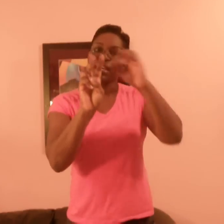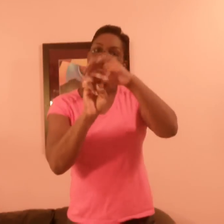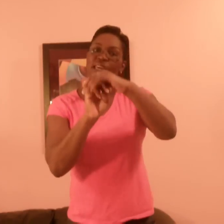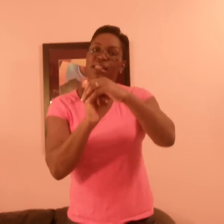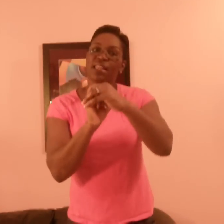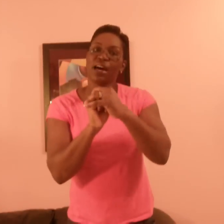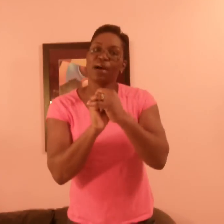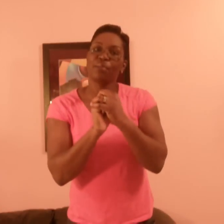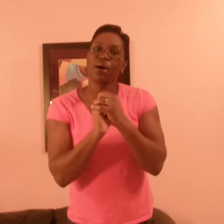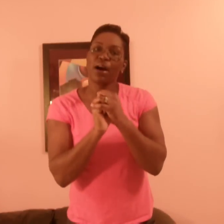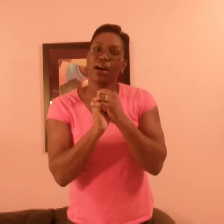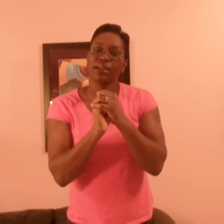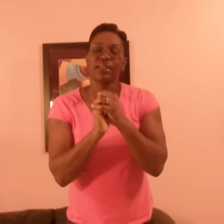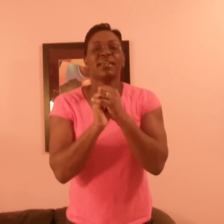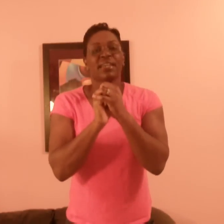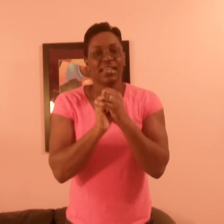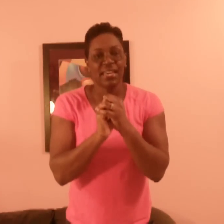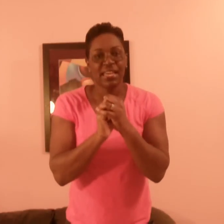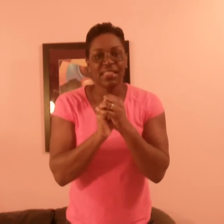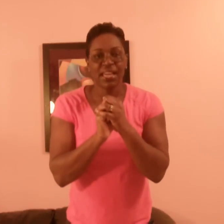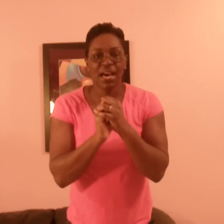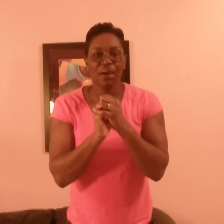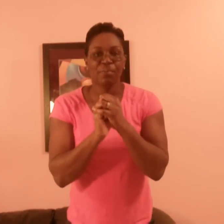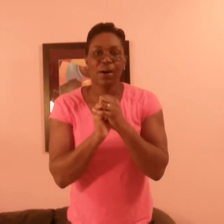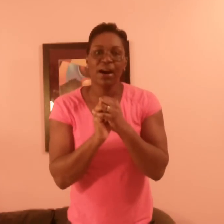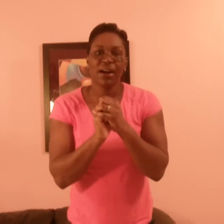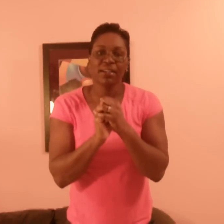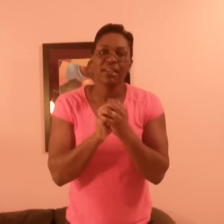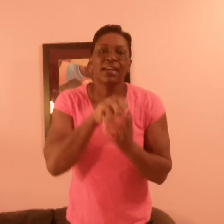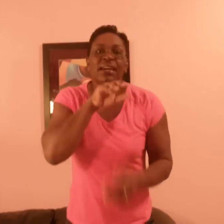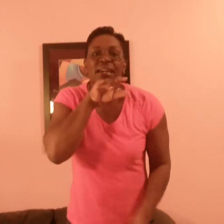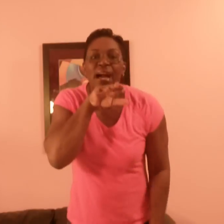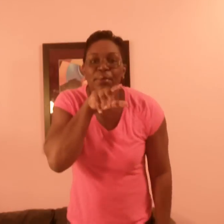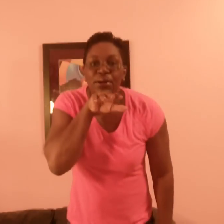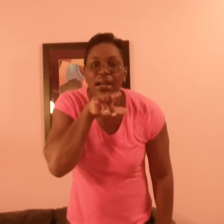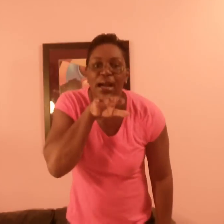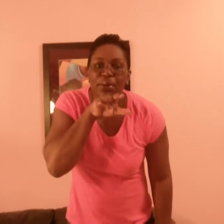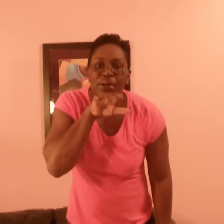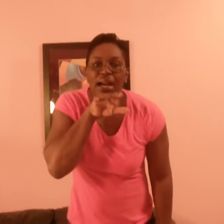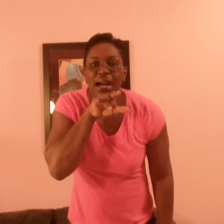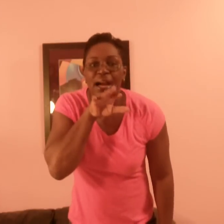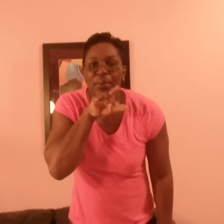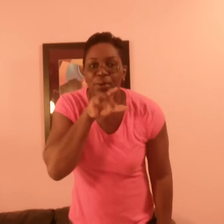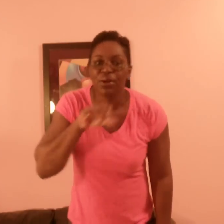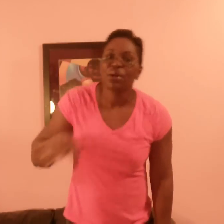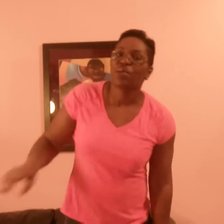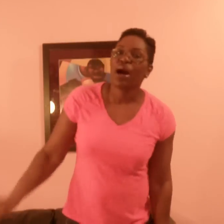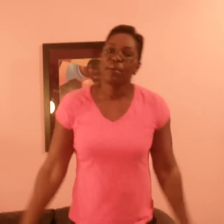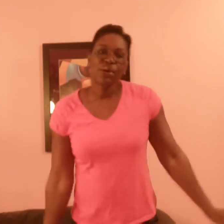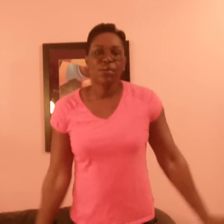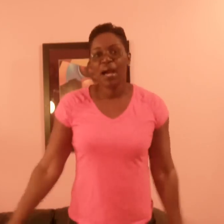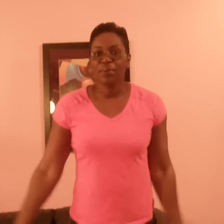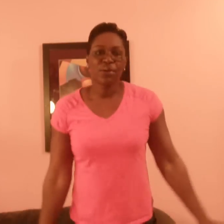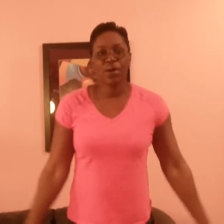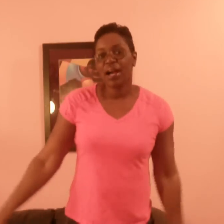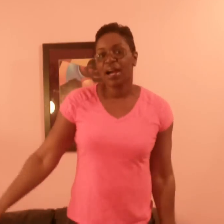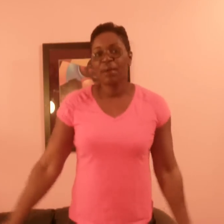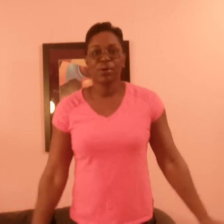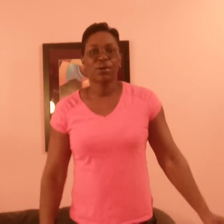In the barn, in the barn. Gobble, gobble, gobble. Wobble, wobble, wobble.